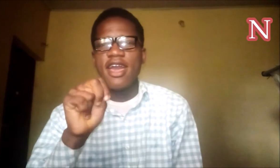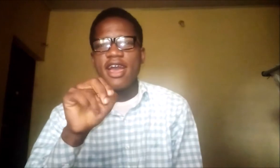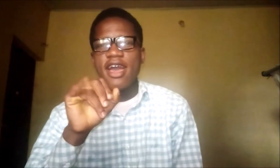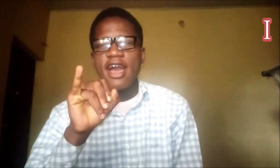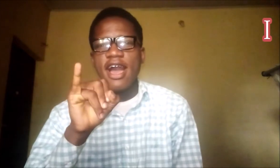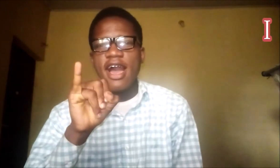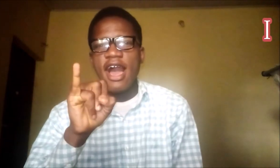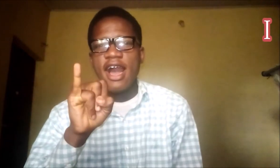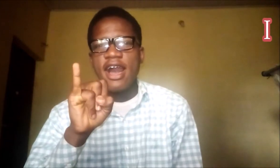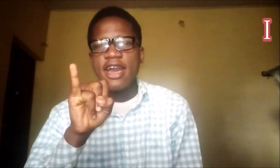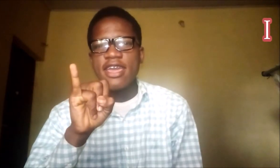N I